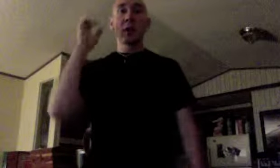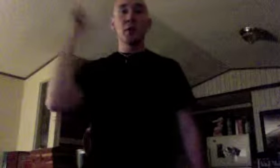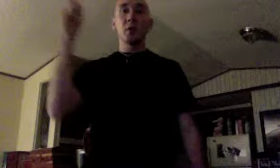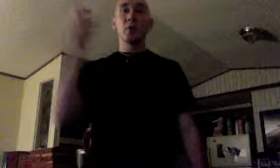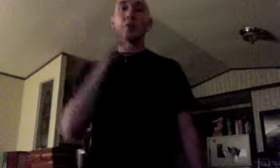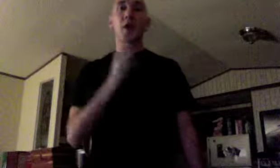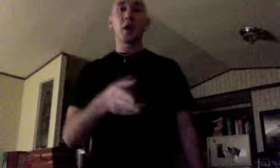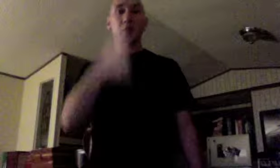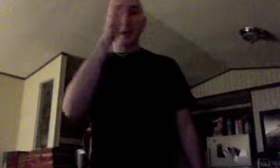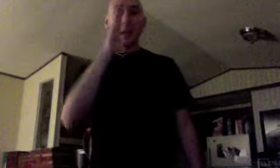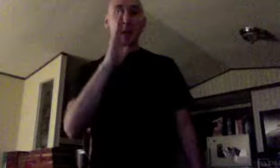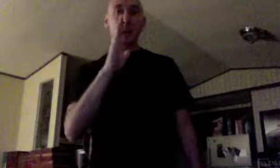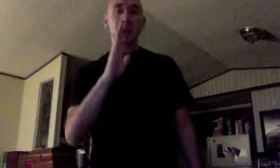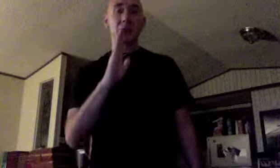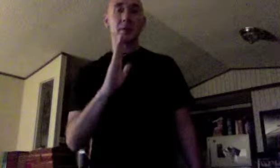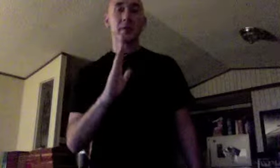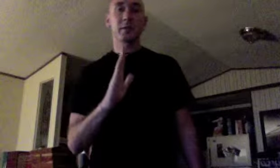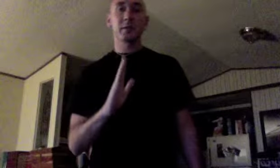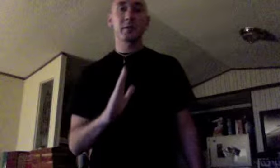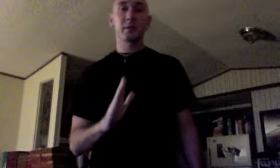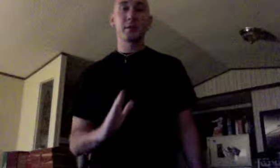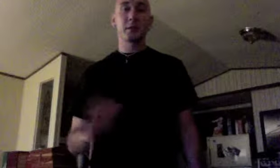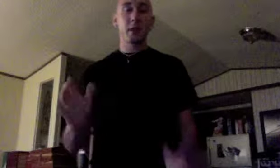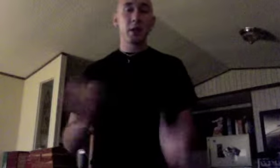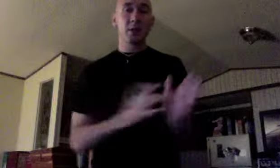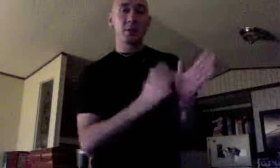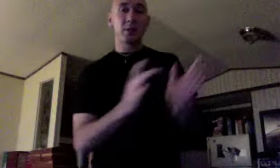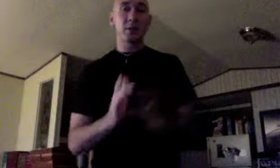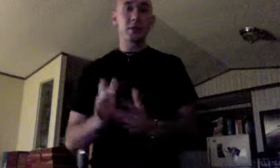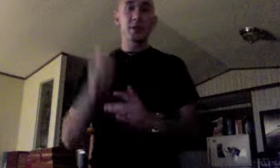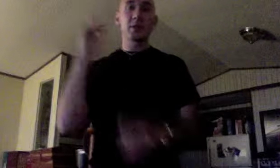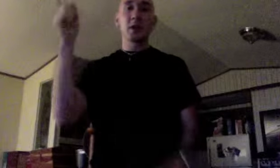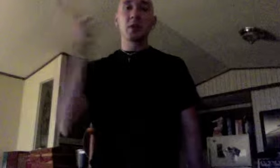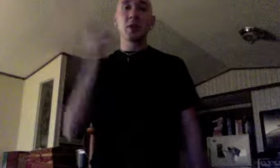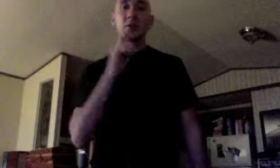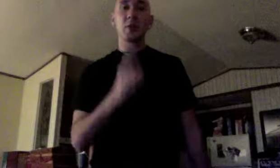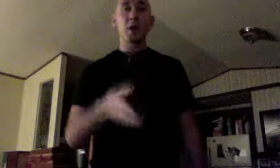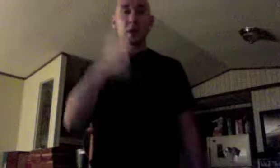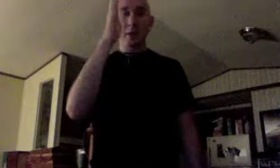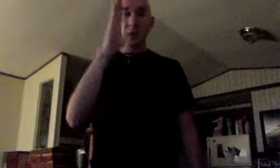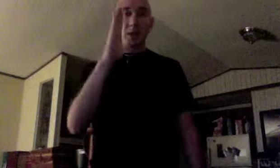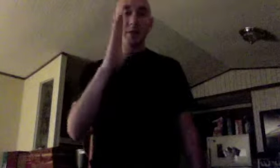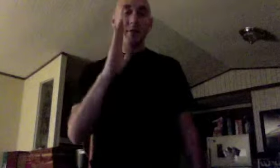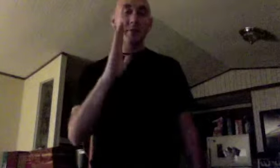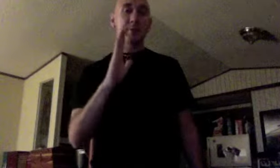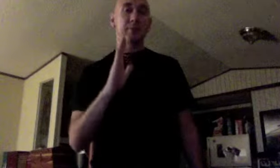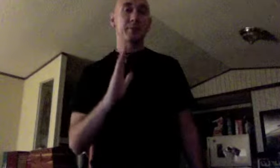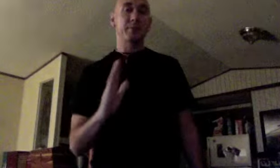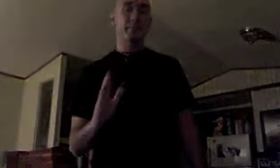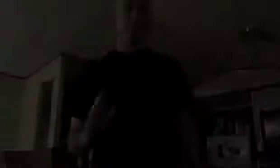you are God, Jesus, you are God. Death the Amen. You